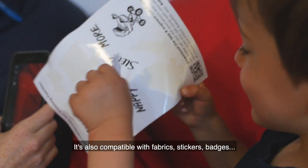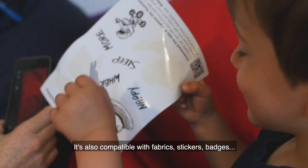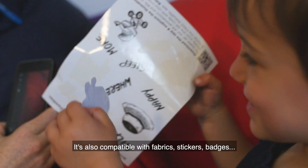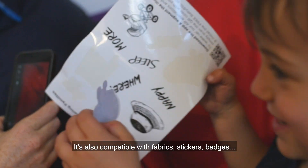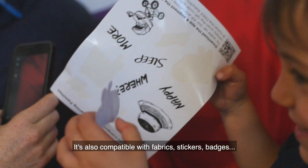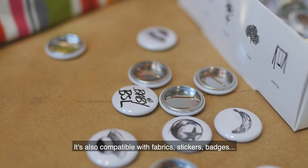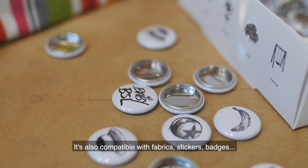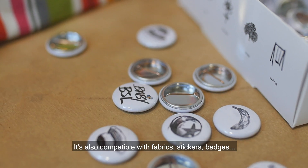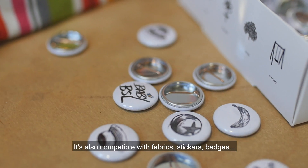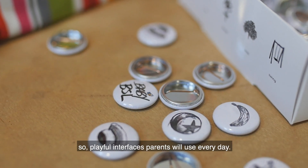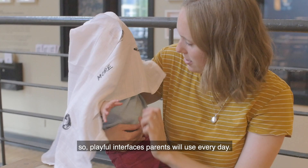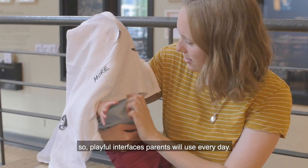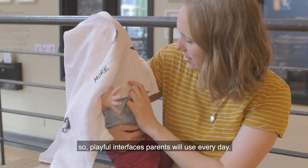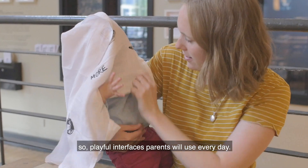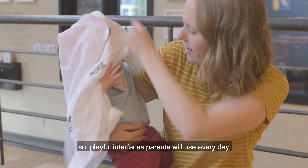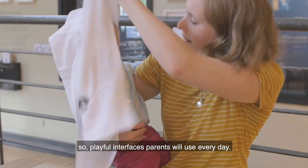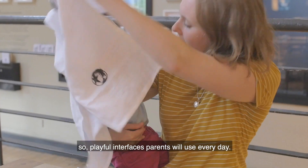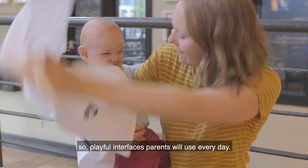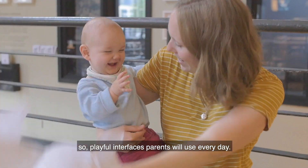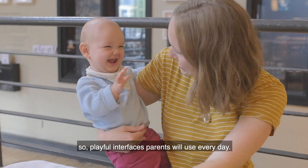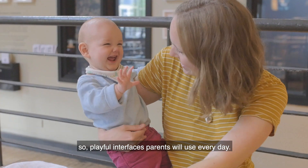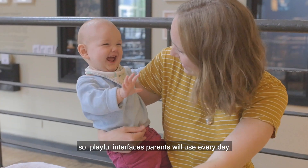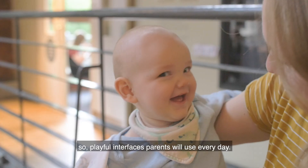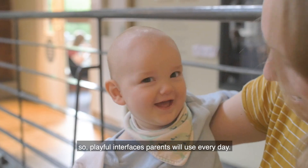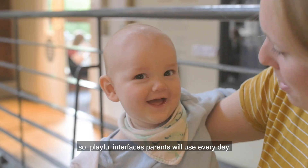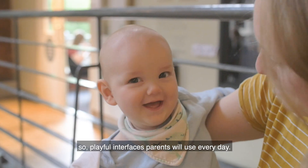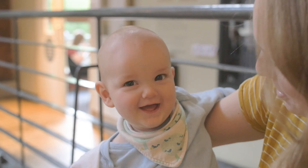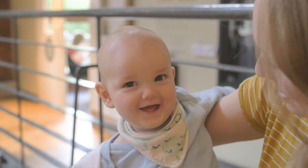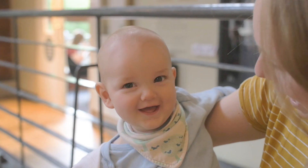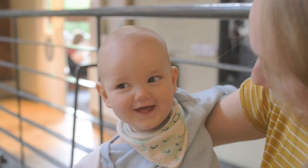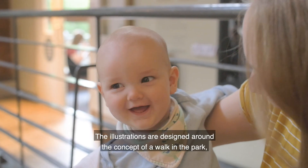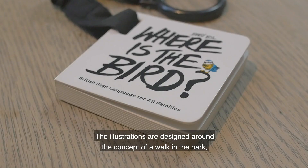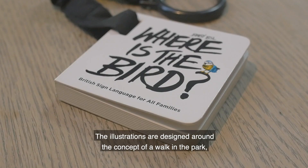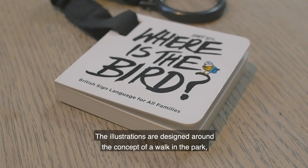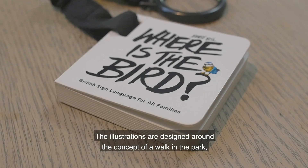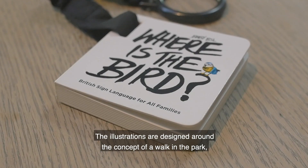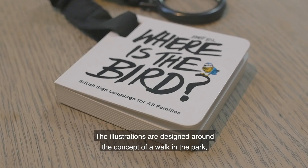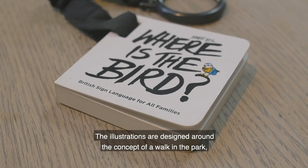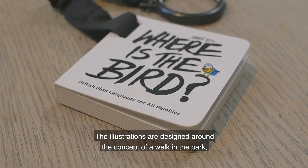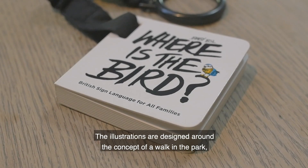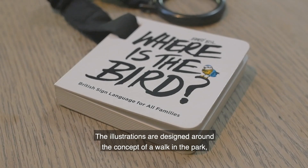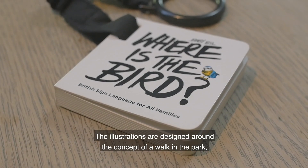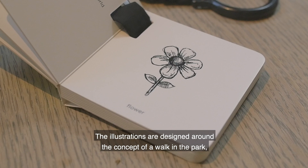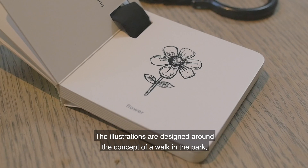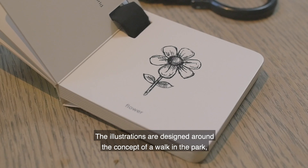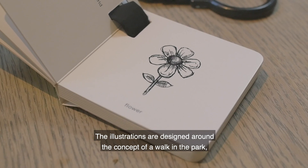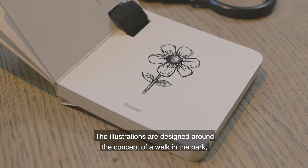stickers, badges so playful interfaces that parents will use every day. The illustrations are designed around the concept